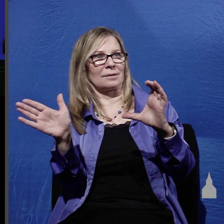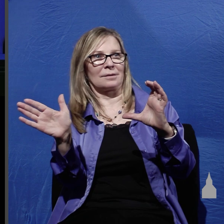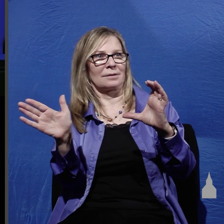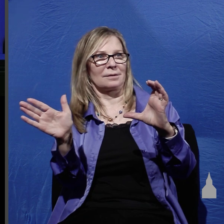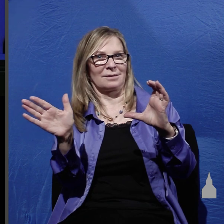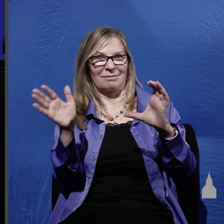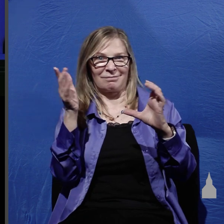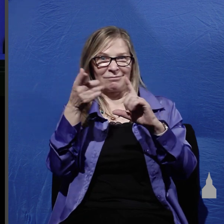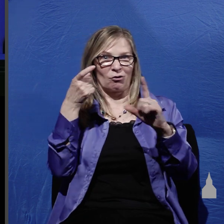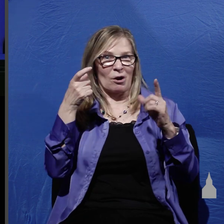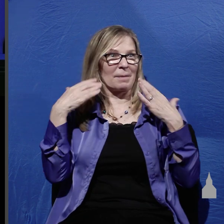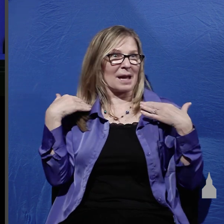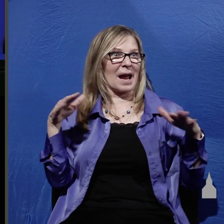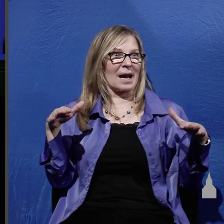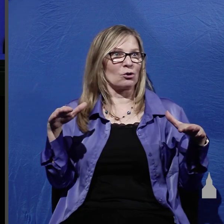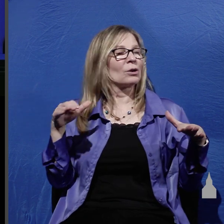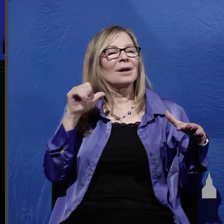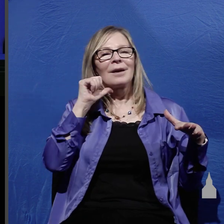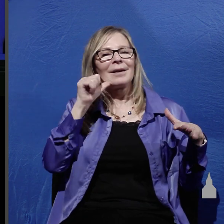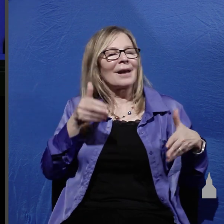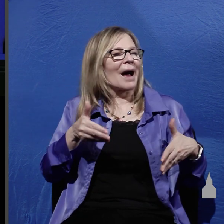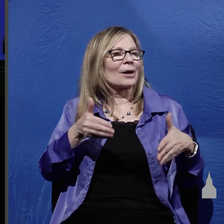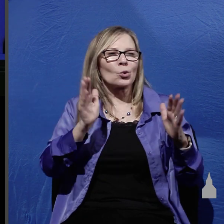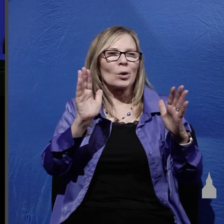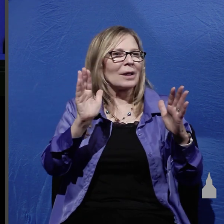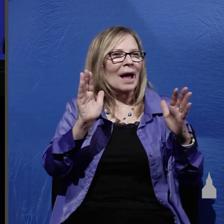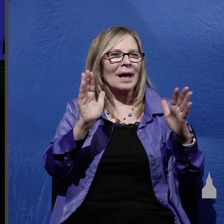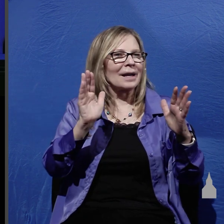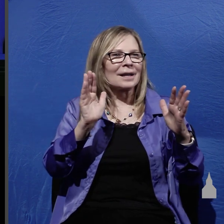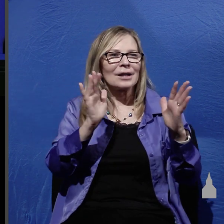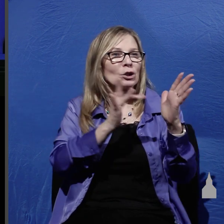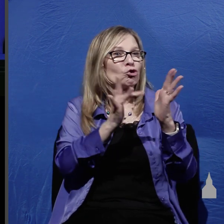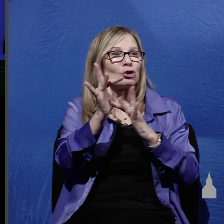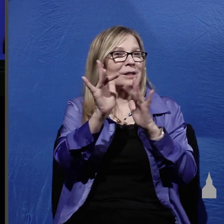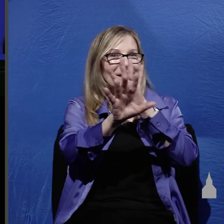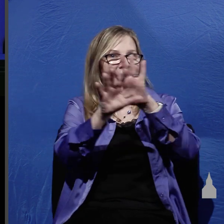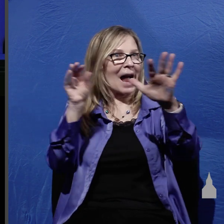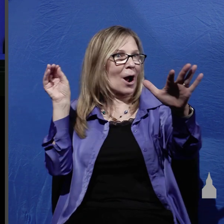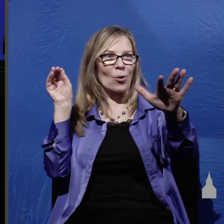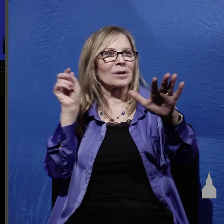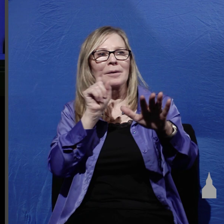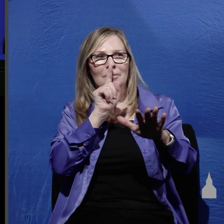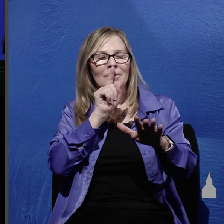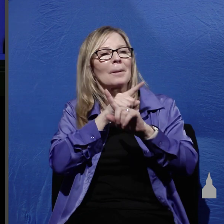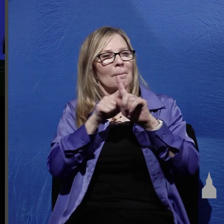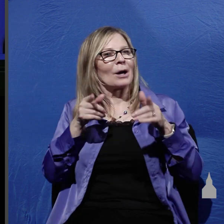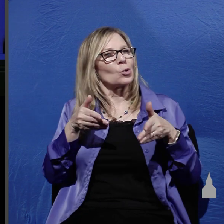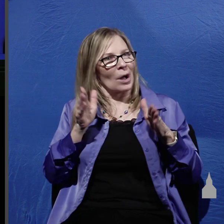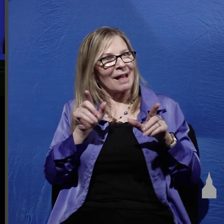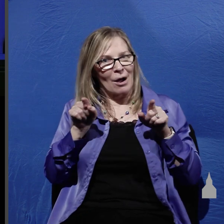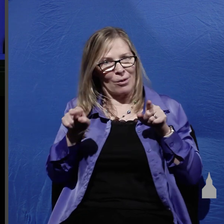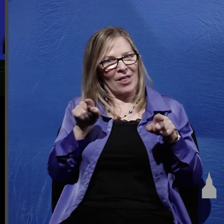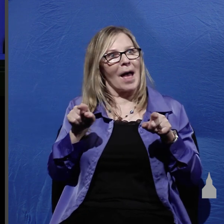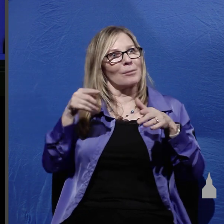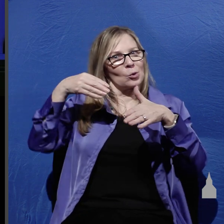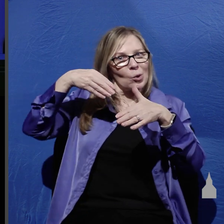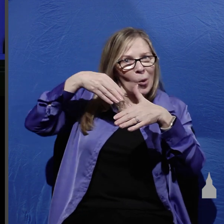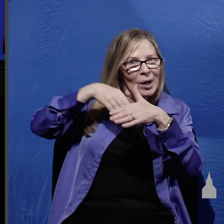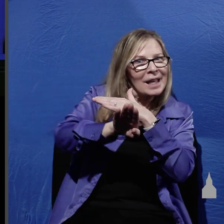Jesus out but to let John and Peter look in and step in so that they would see the evidence of Christ's